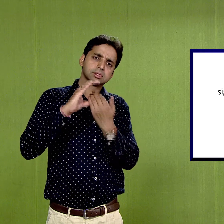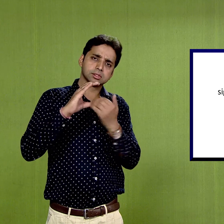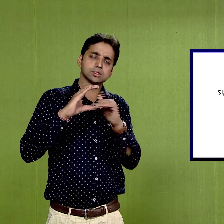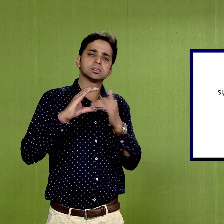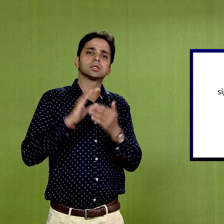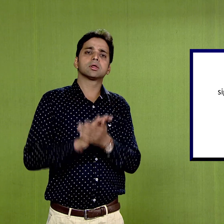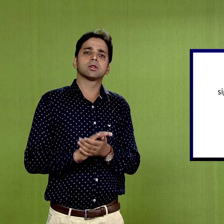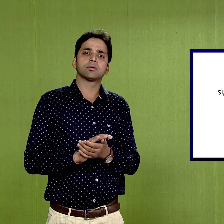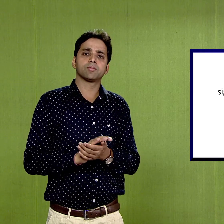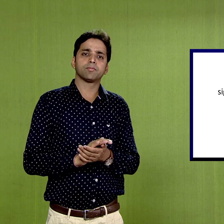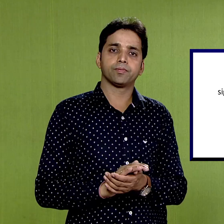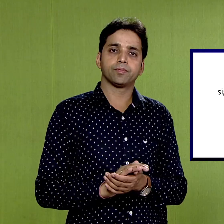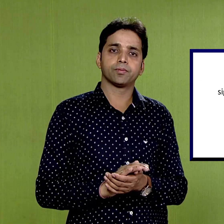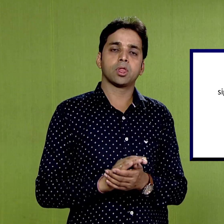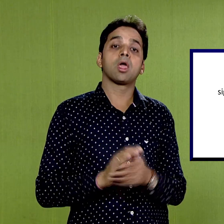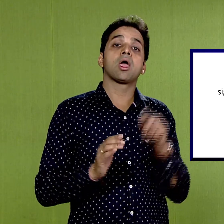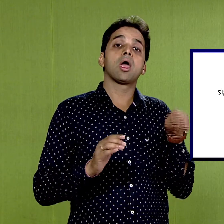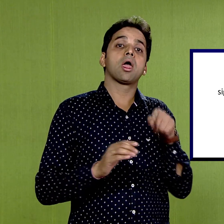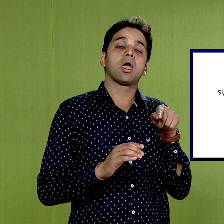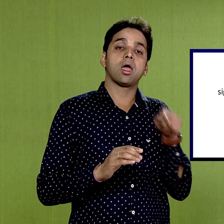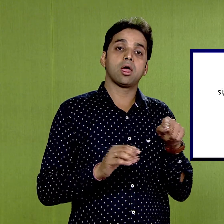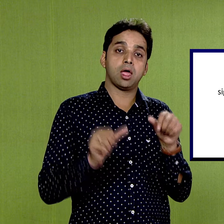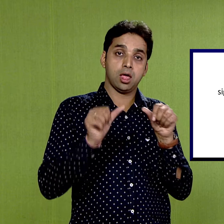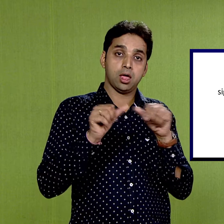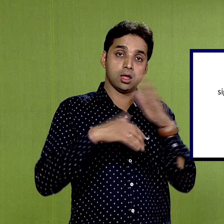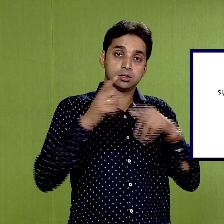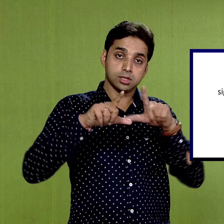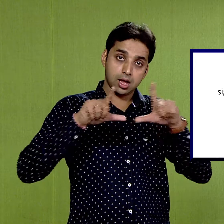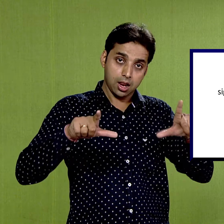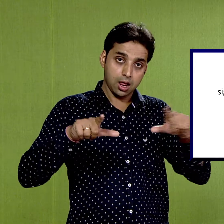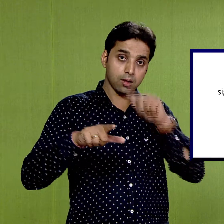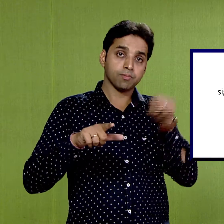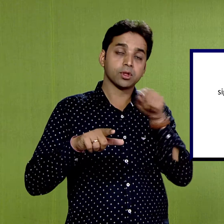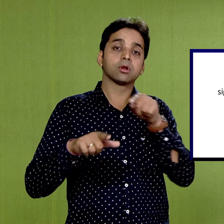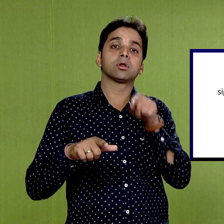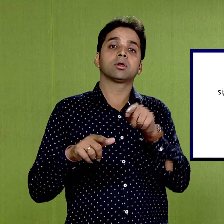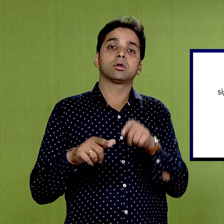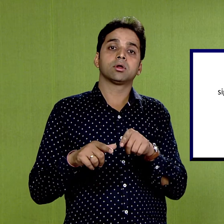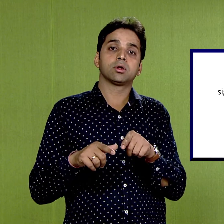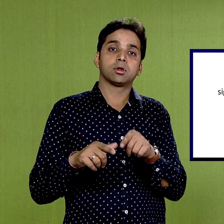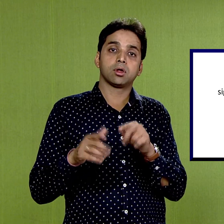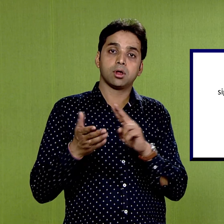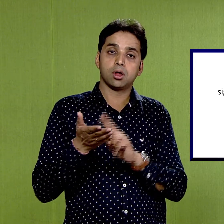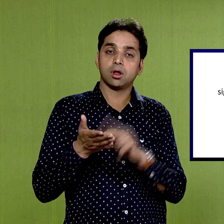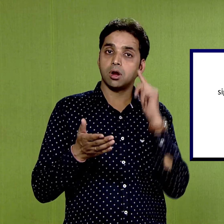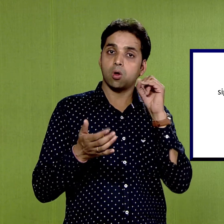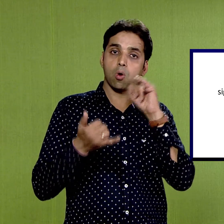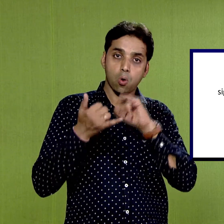at sign language at the rate nios